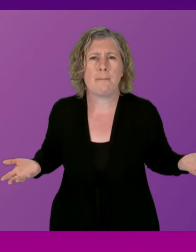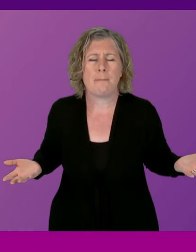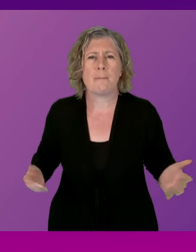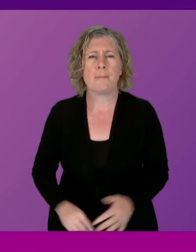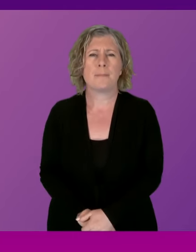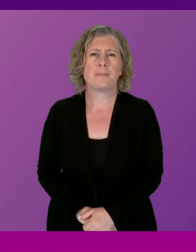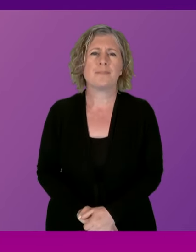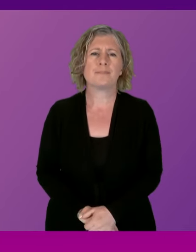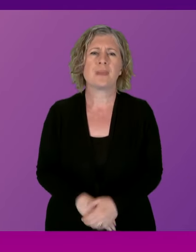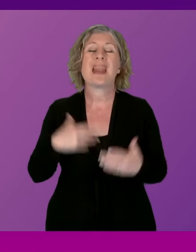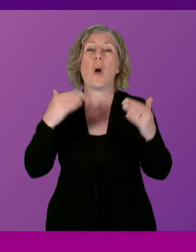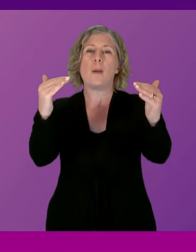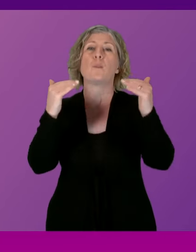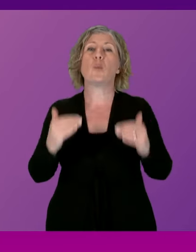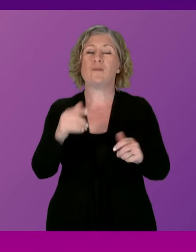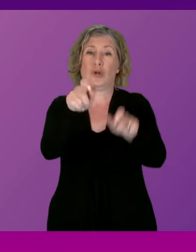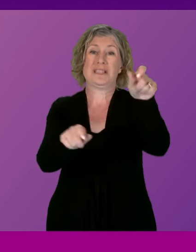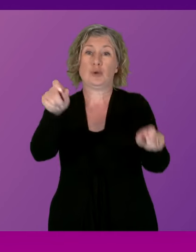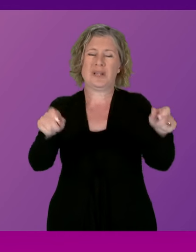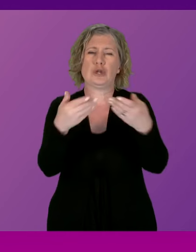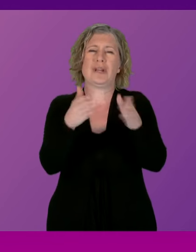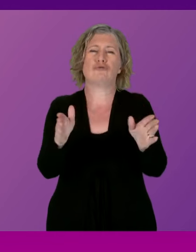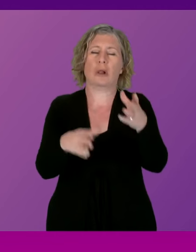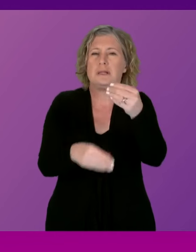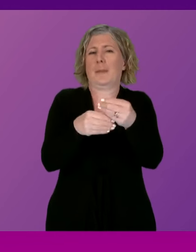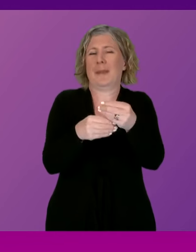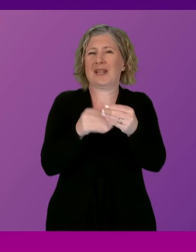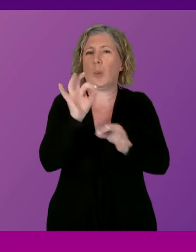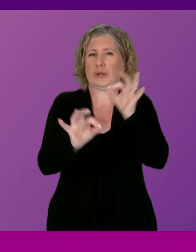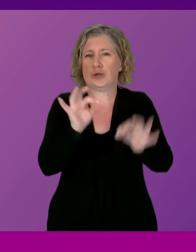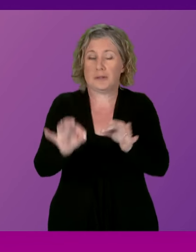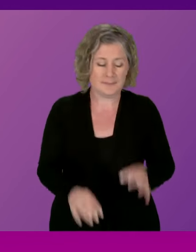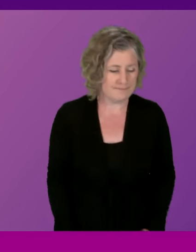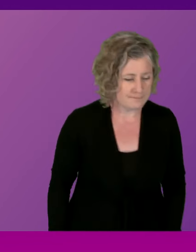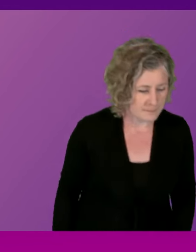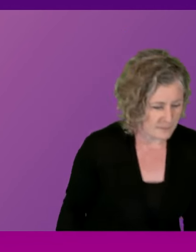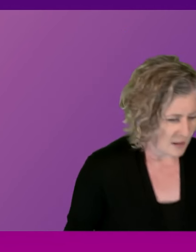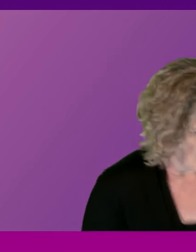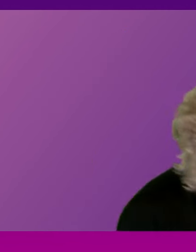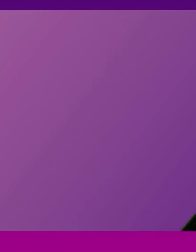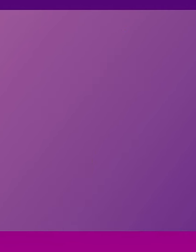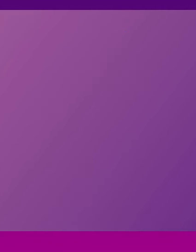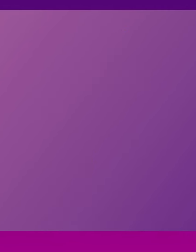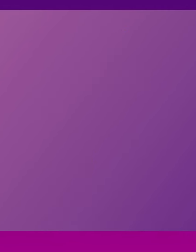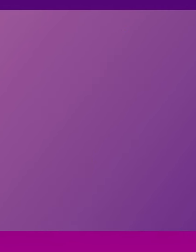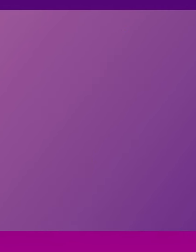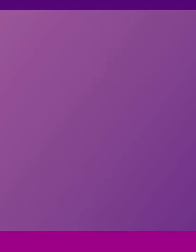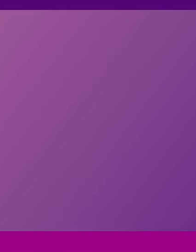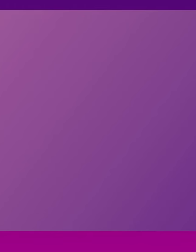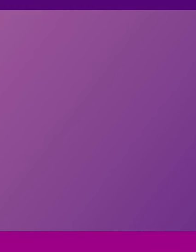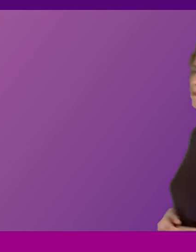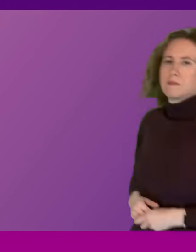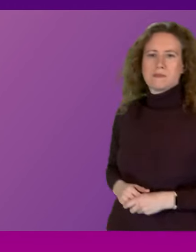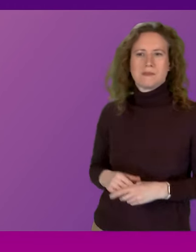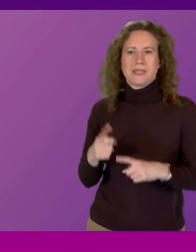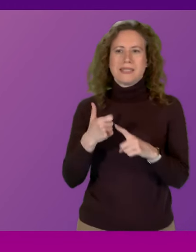We move to constituency and general supplementaries and I call Kenneth Gibson Thank you Presiding Officer Last Friday